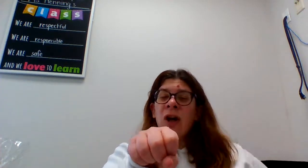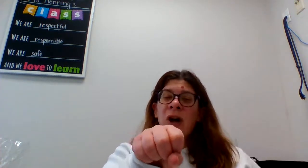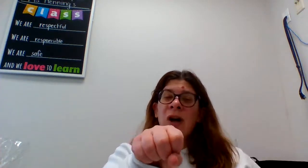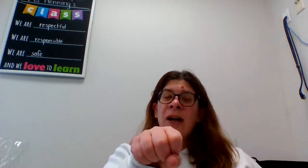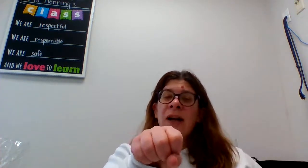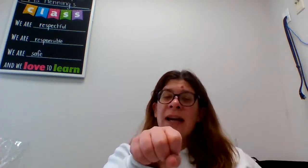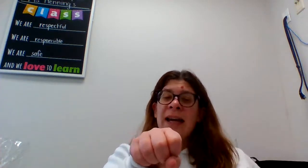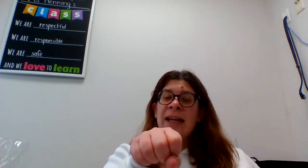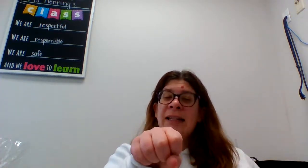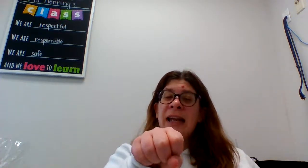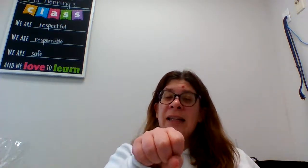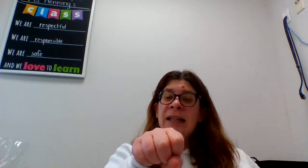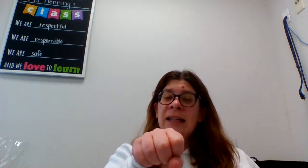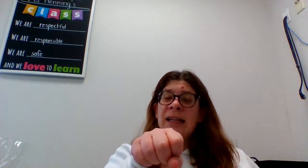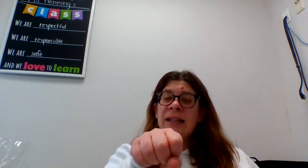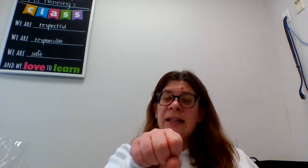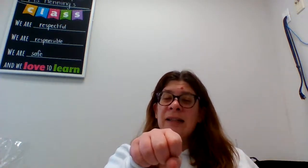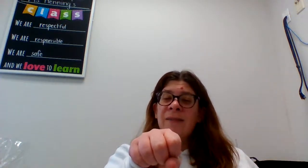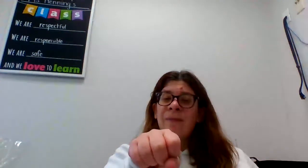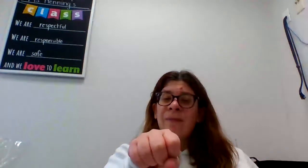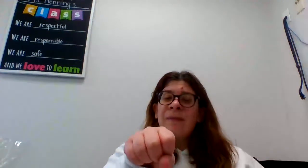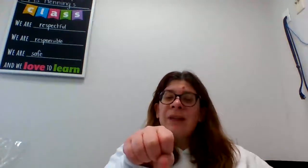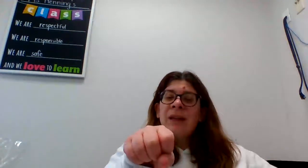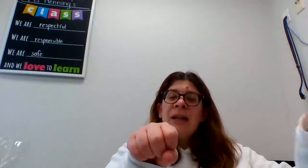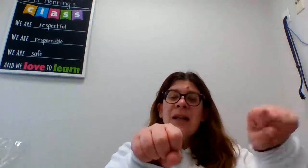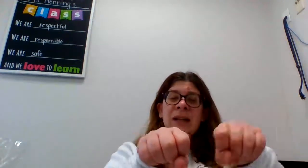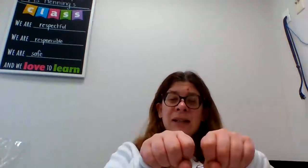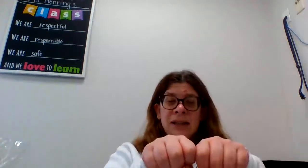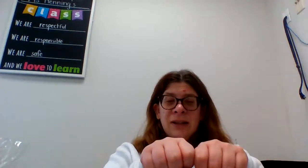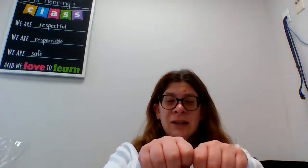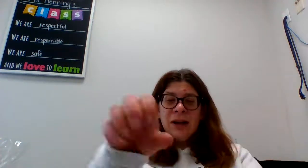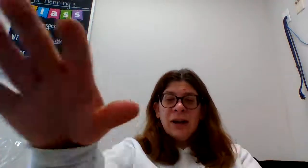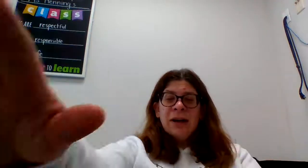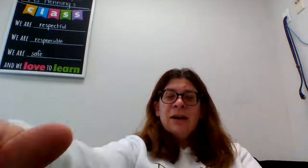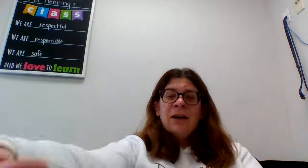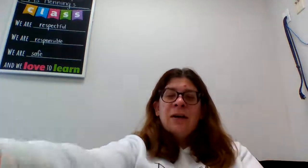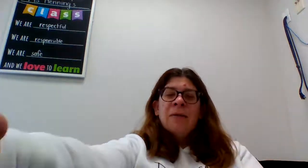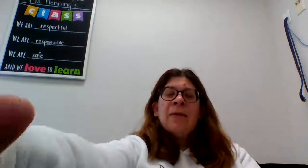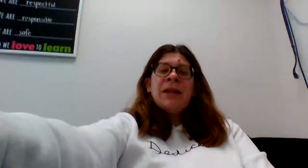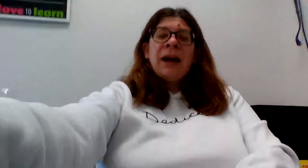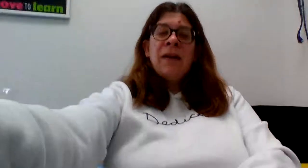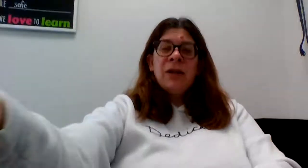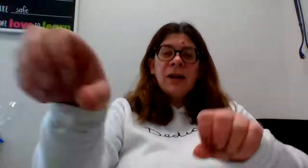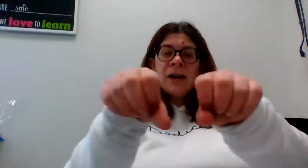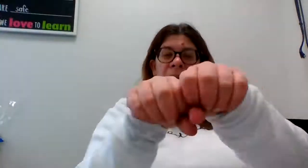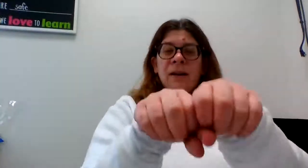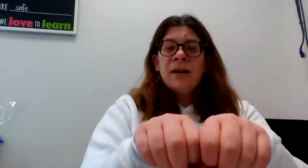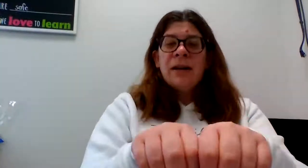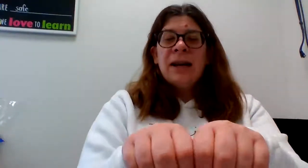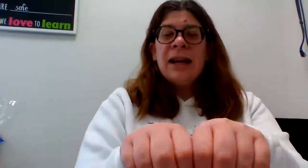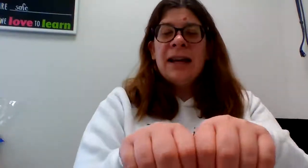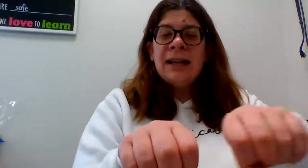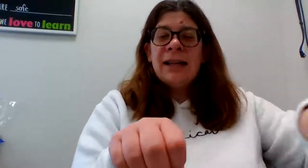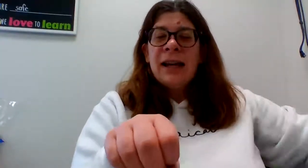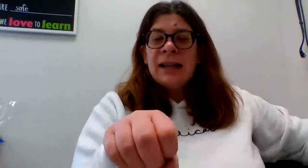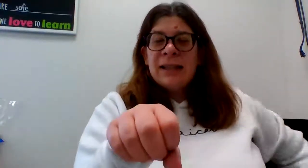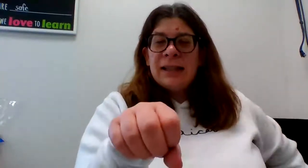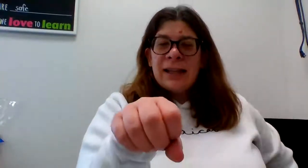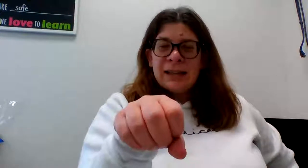is sis sister without tur is sis